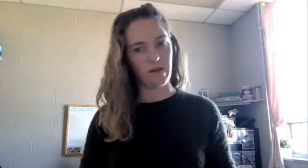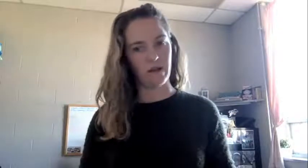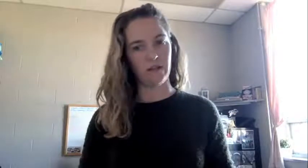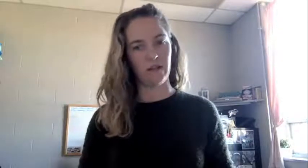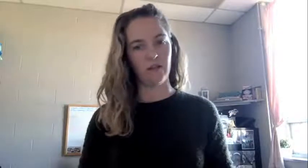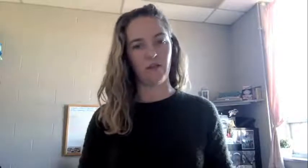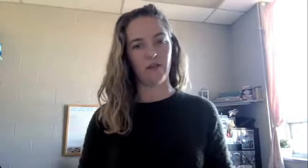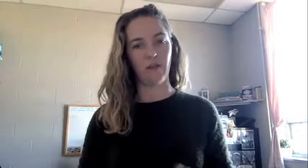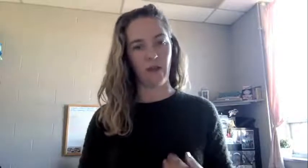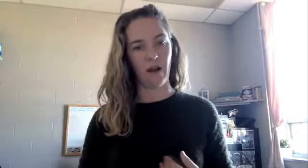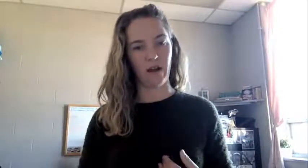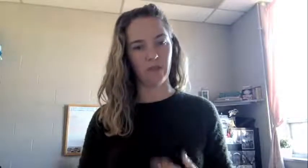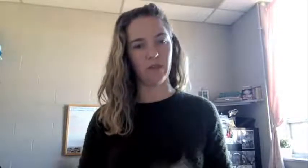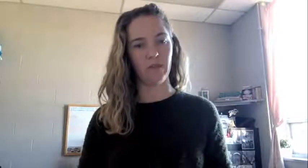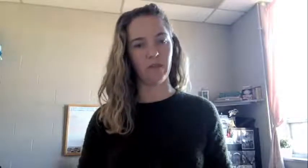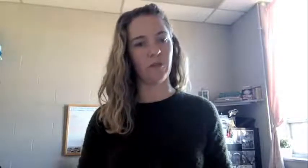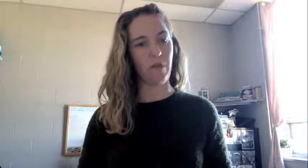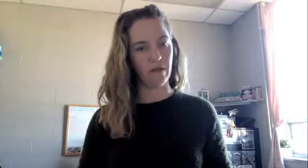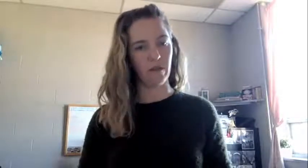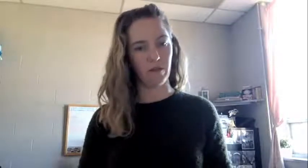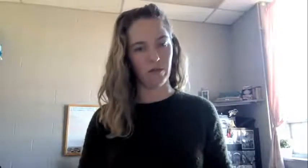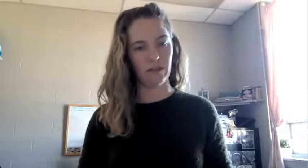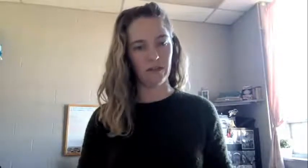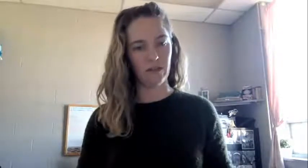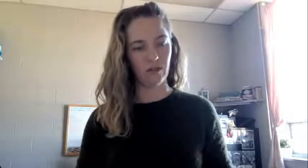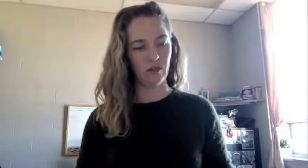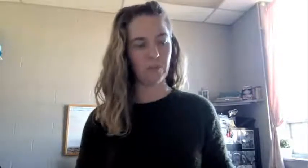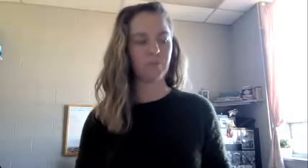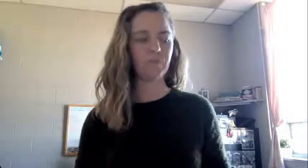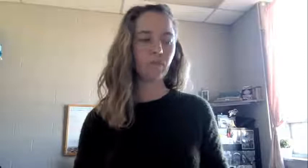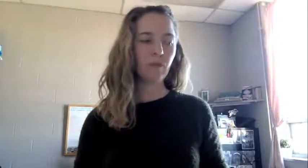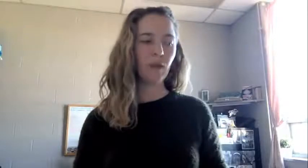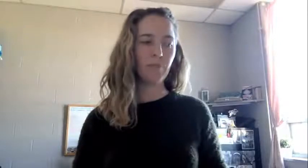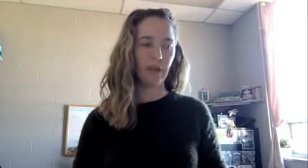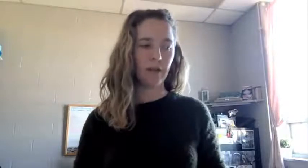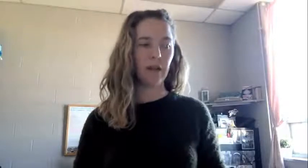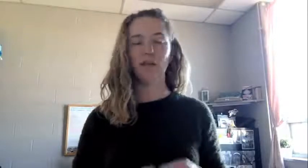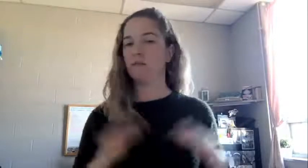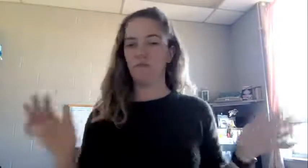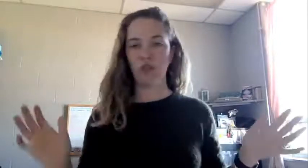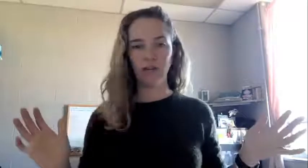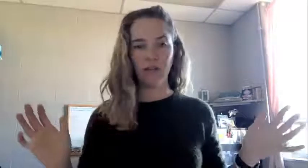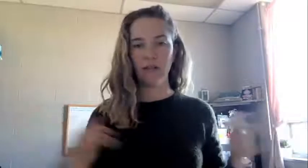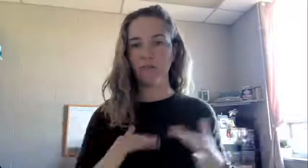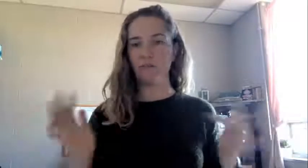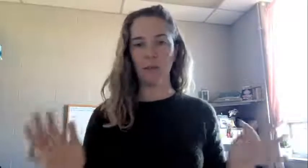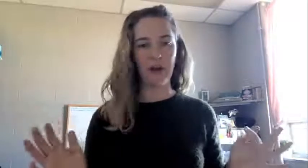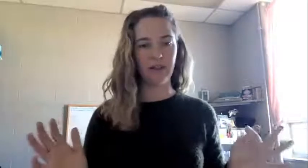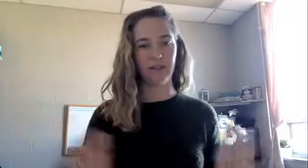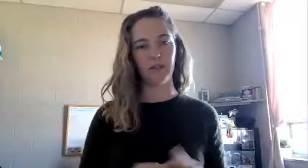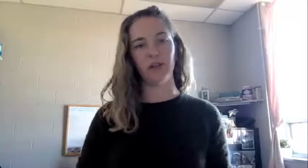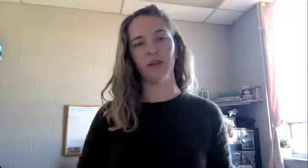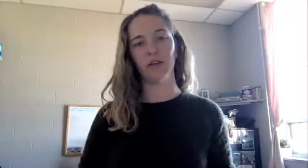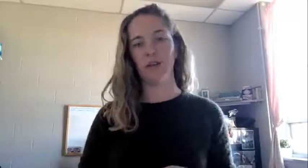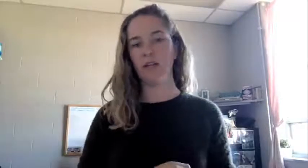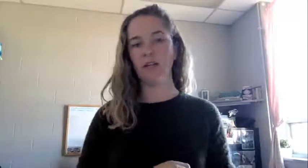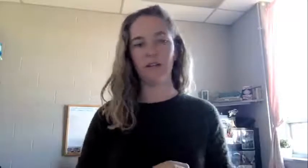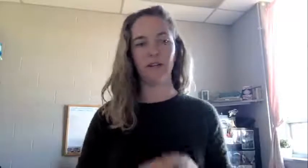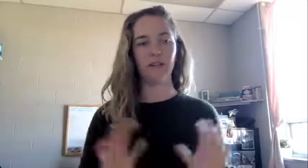private institution like where I am. So it's a private liberal arts institution. But generally, the process for tenure is the